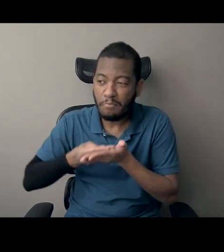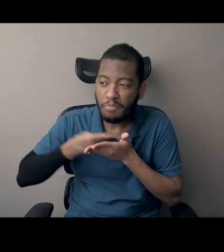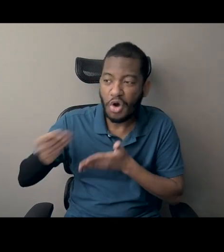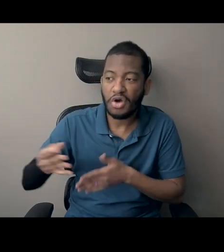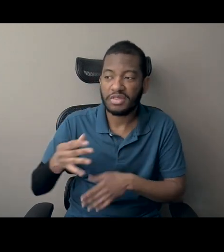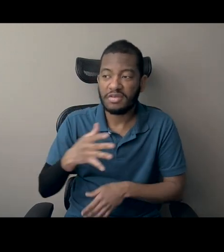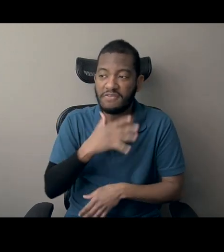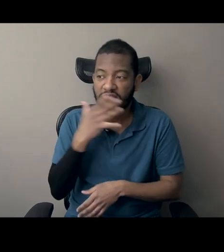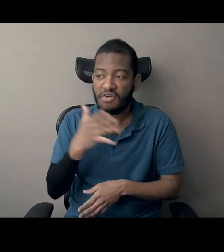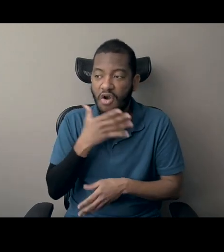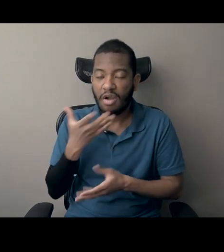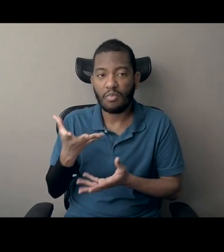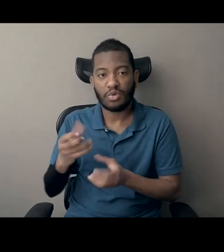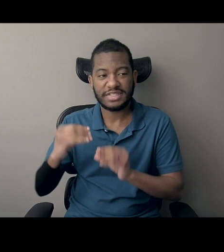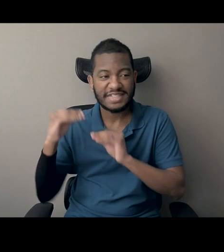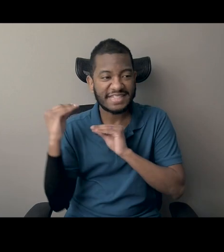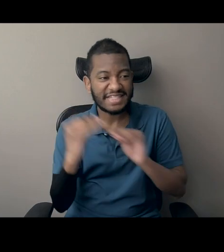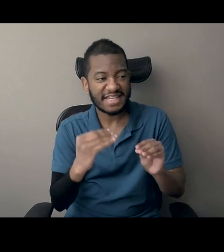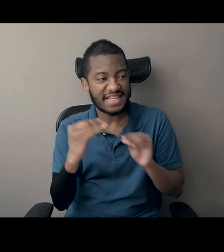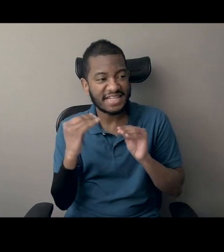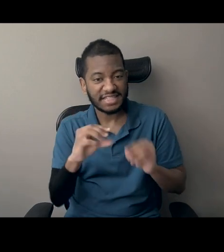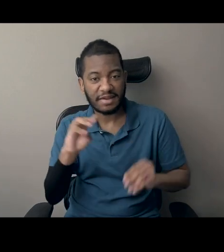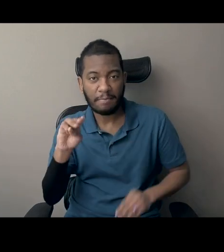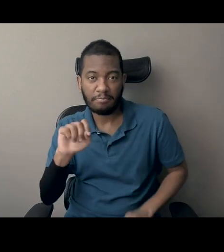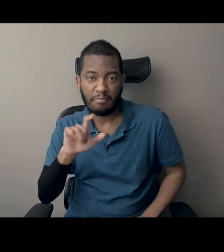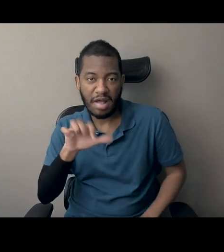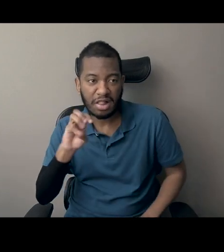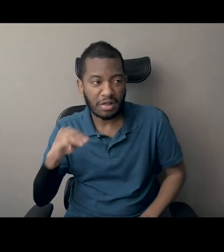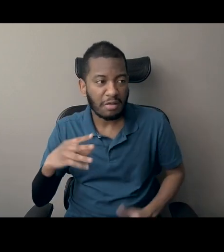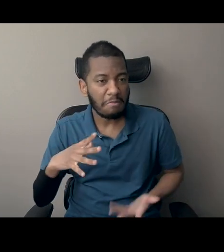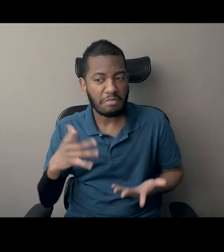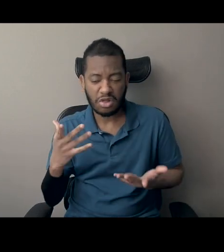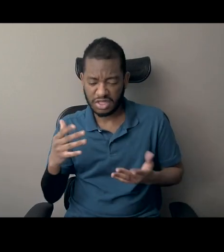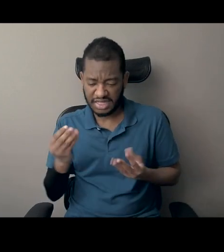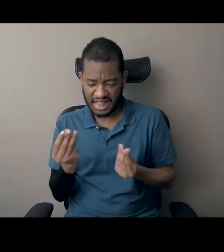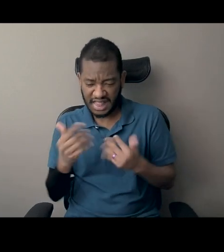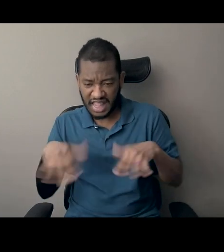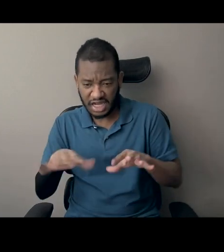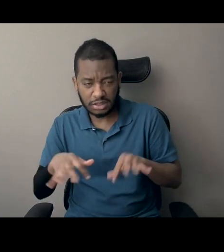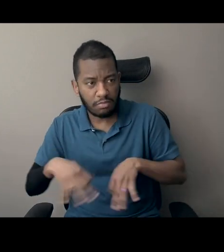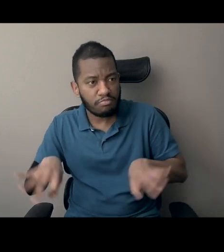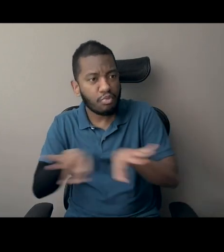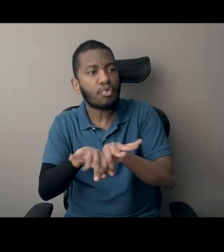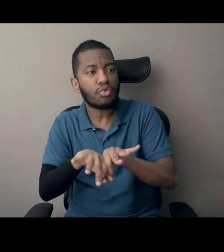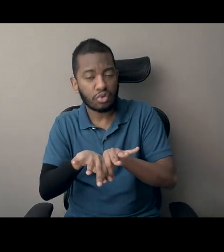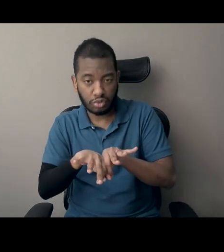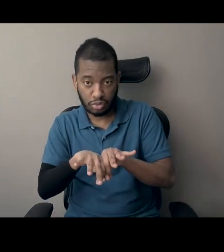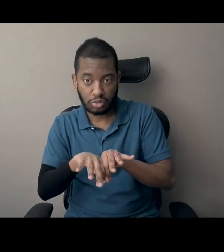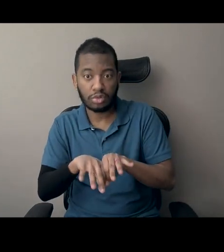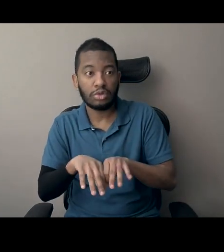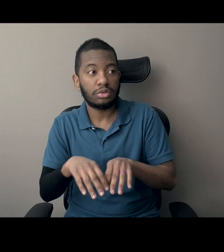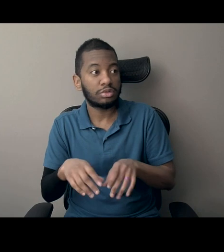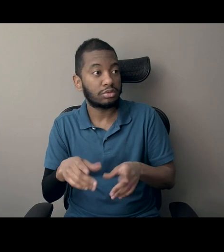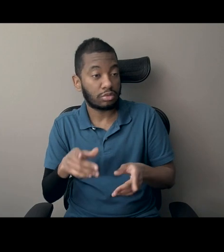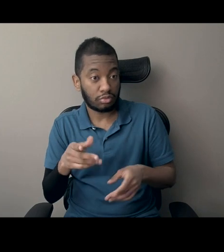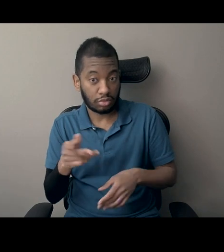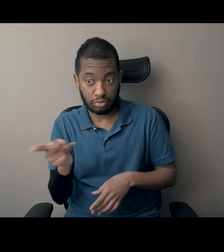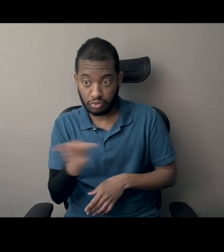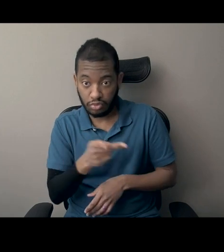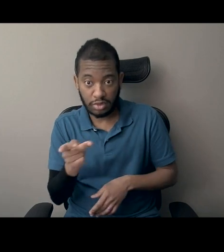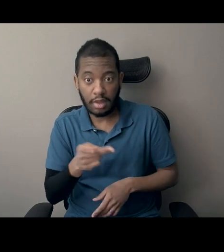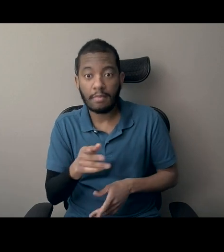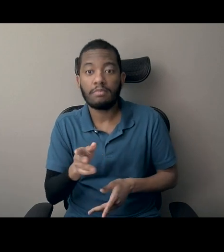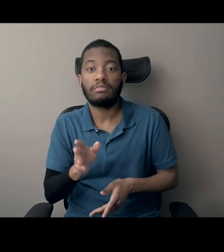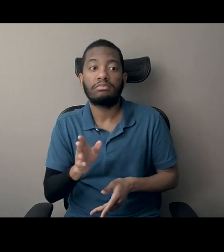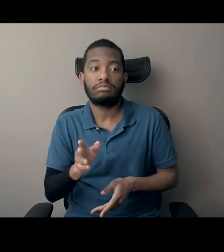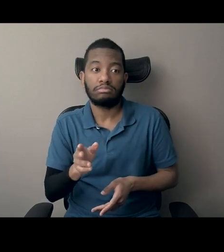is. And so the ancestor is able to send Malcolm on a magical journey to the reconstruction era to